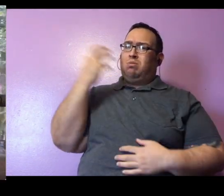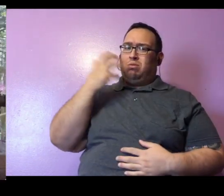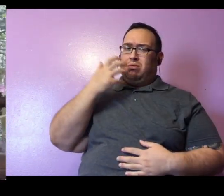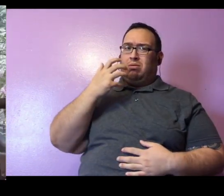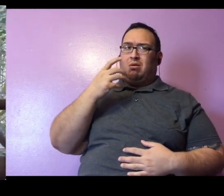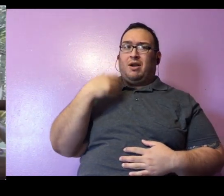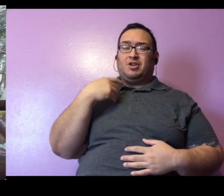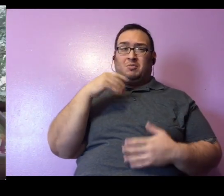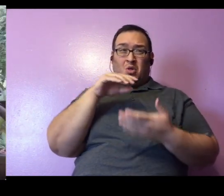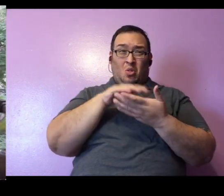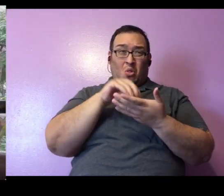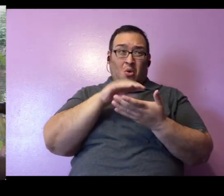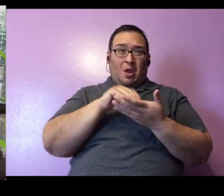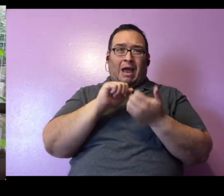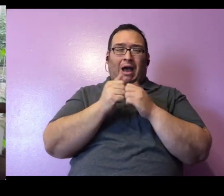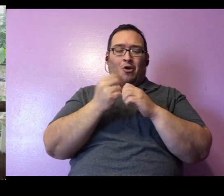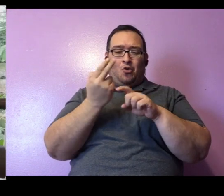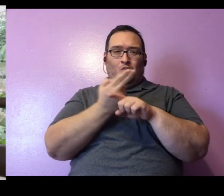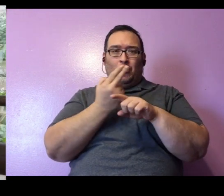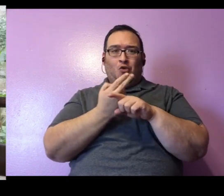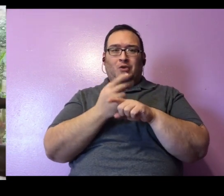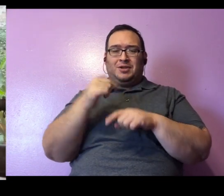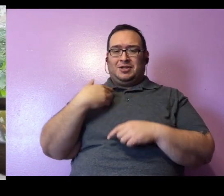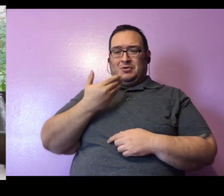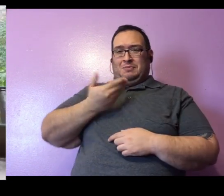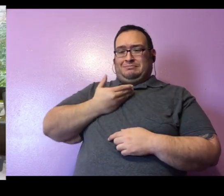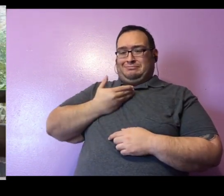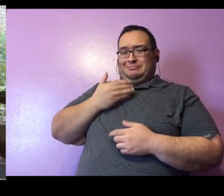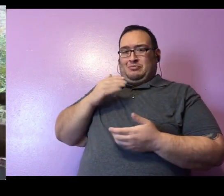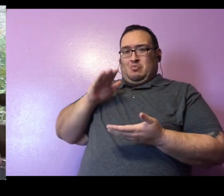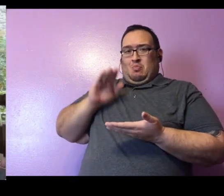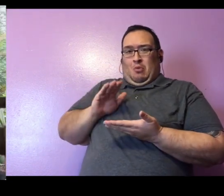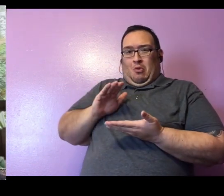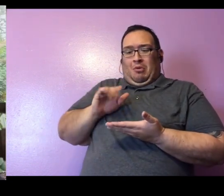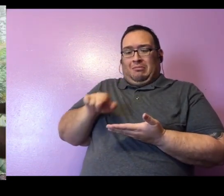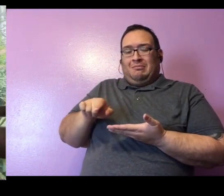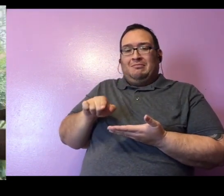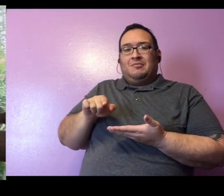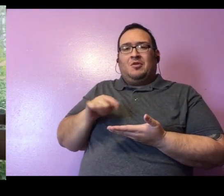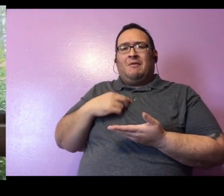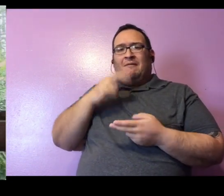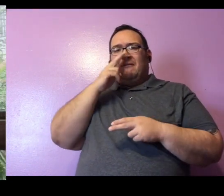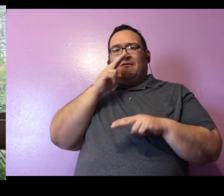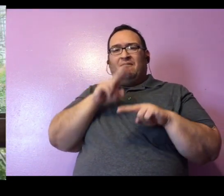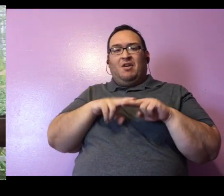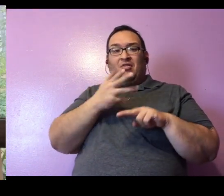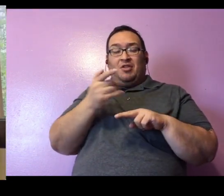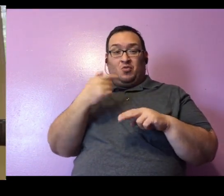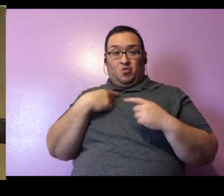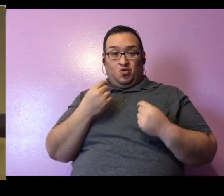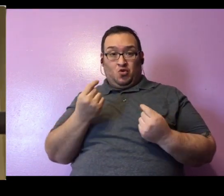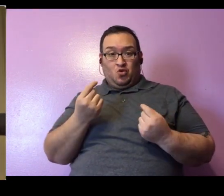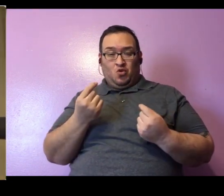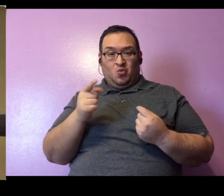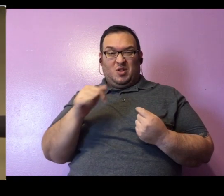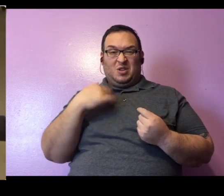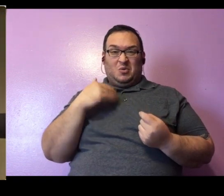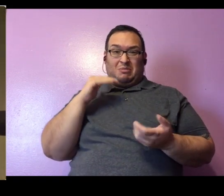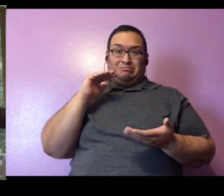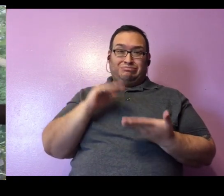has been learning how to use it since she was very, very small. In fact, one of the fun things we got to do with her when she was really little was we